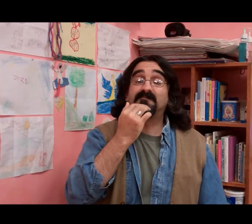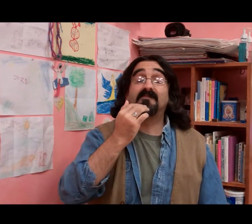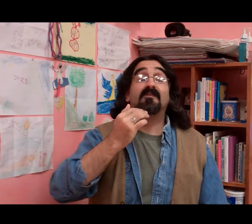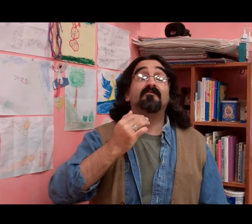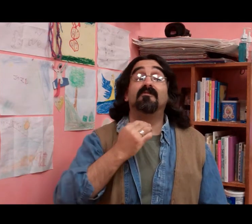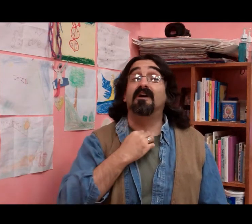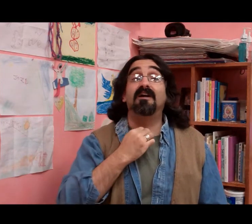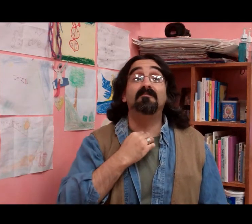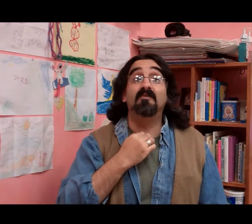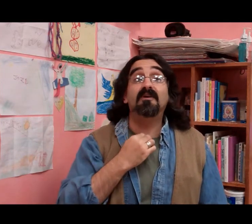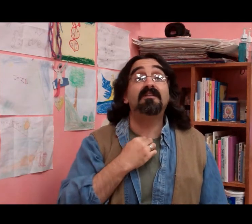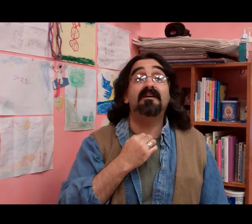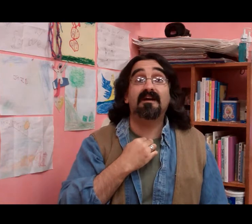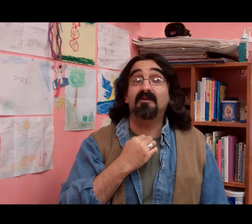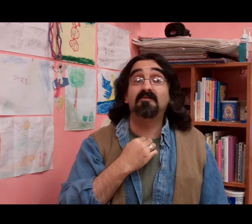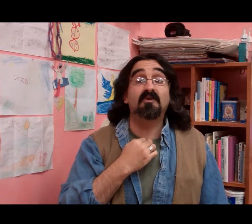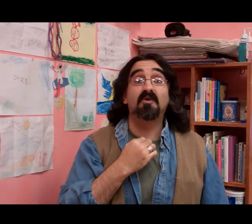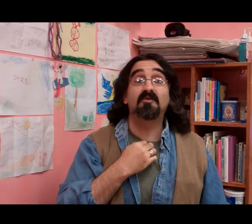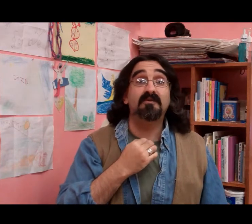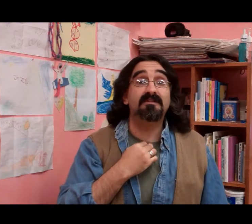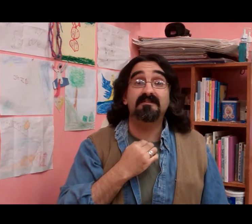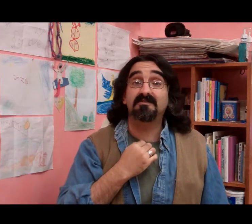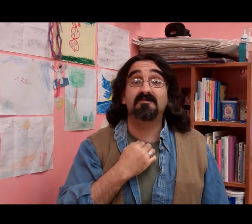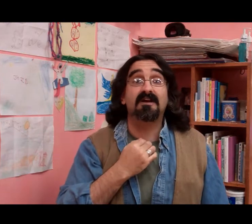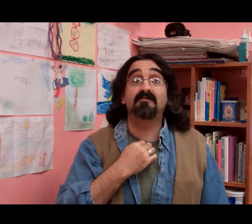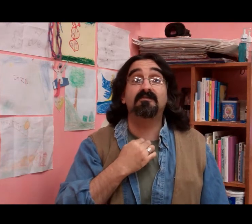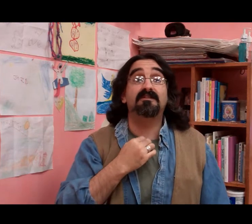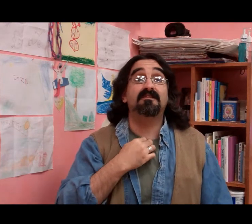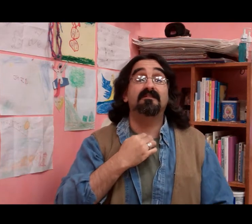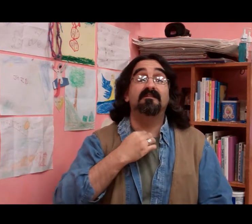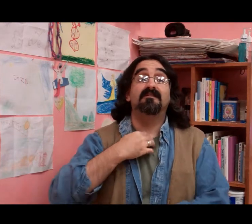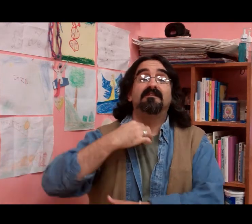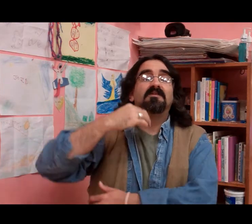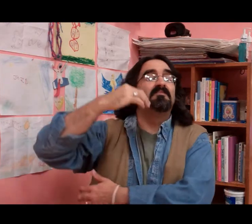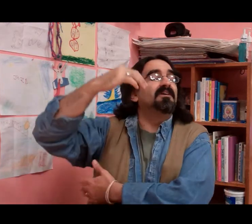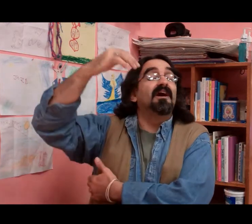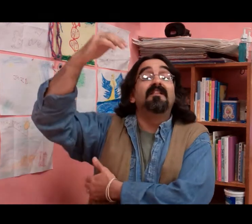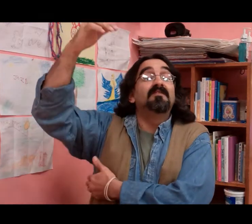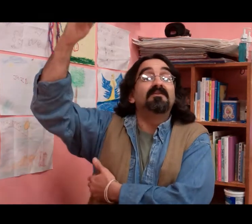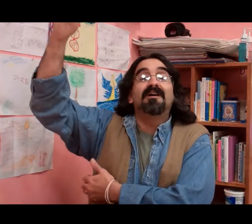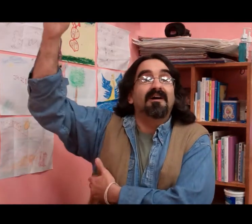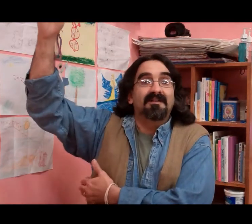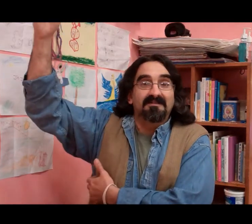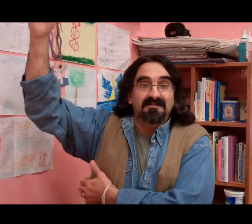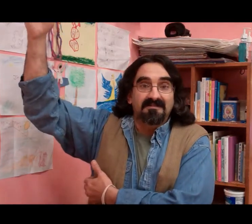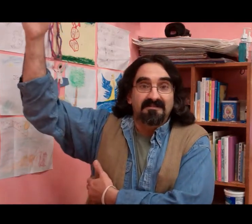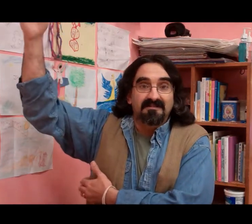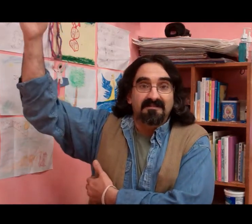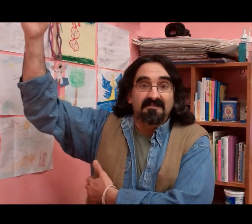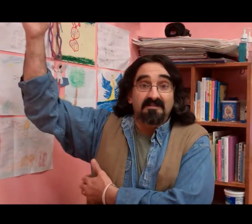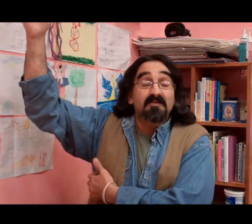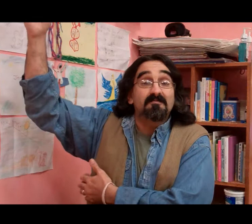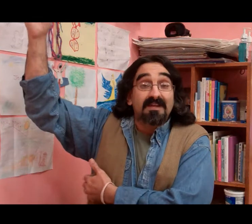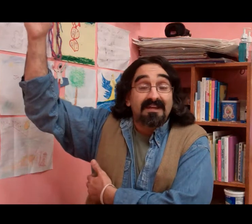For I am the one that I will go with and travel with beyond the beyond. It's with me,